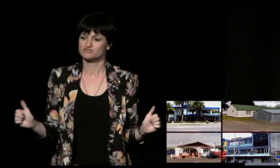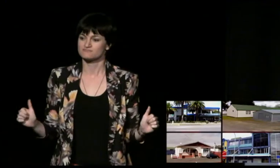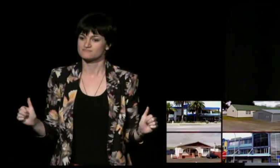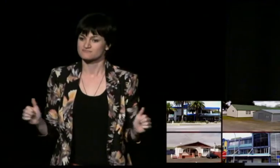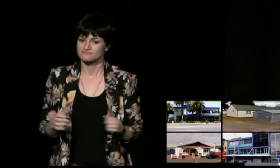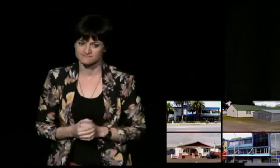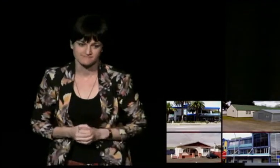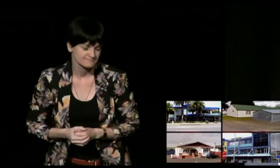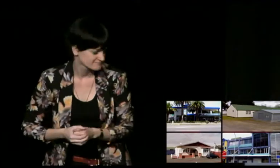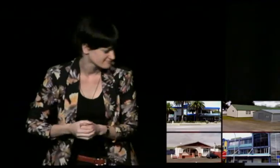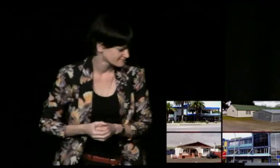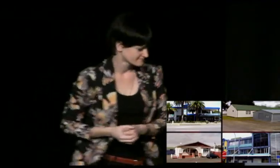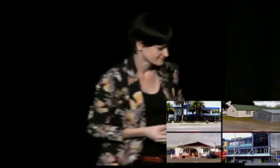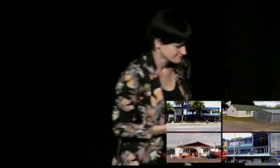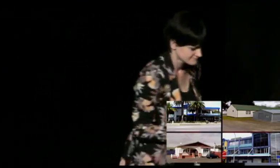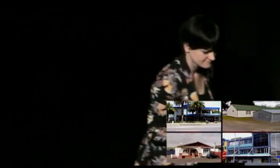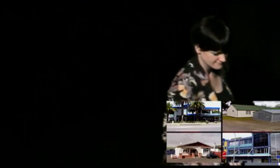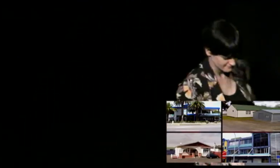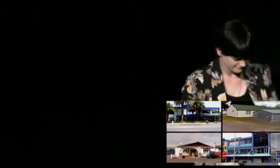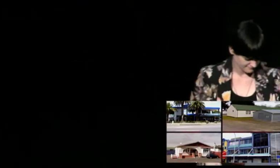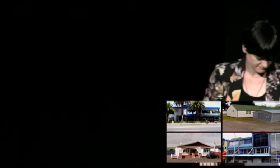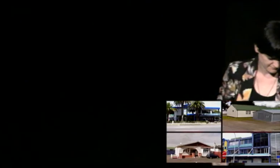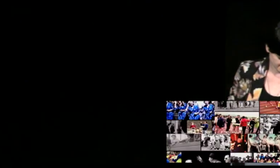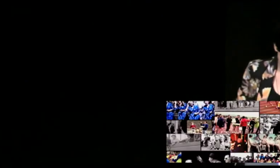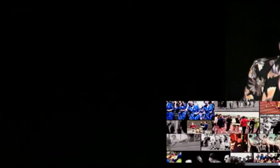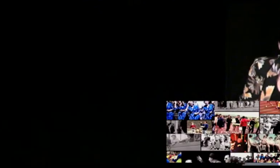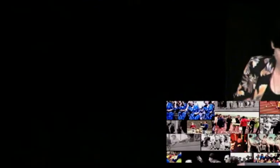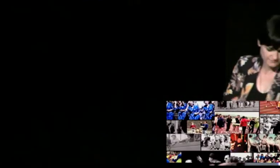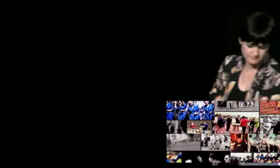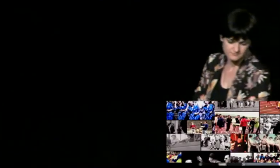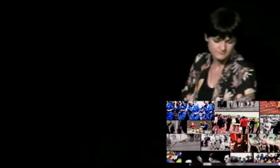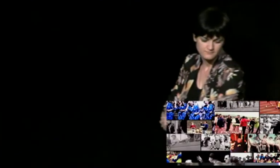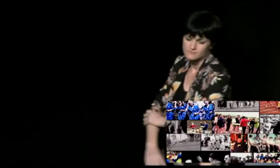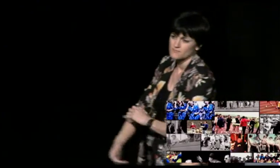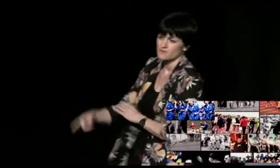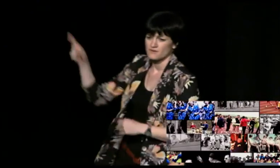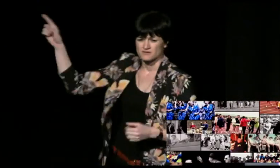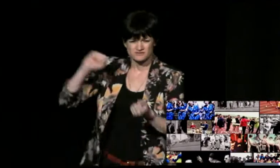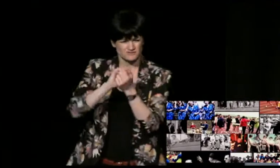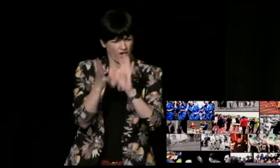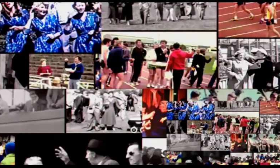magnitude as the elderly community. So their sense of value in play seems to have changed quite dramatically.